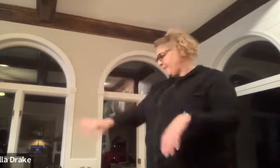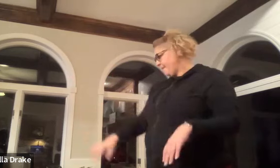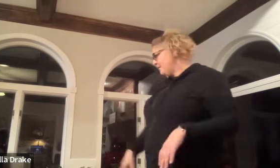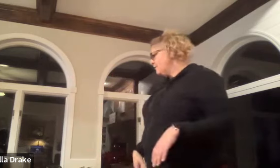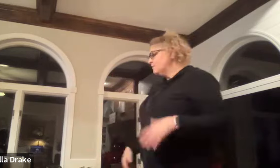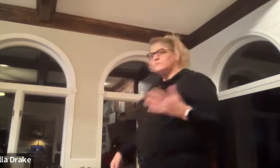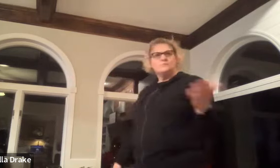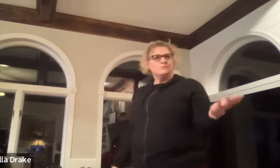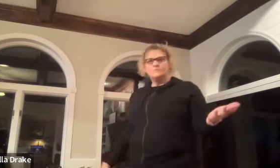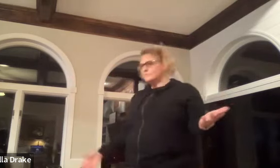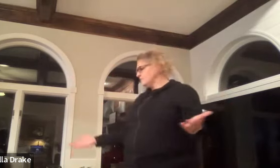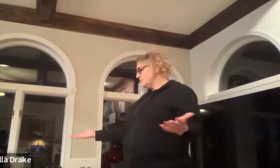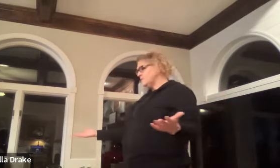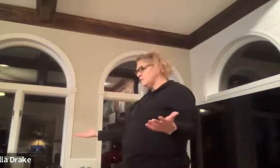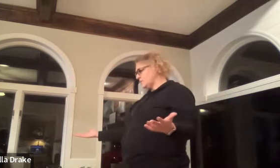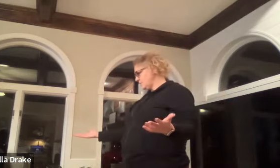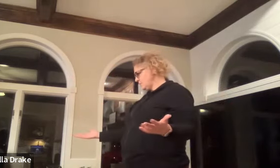sentence so she likes okay